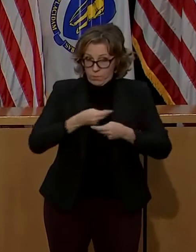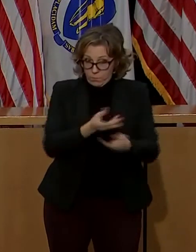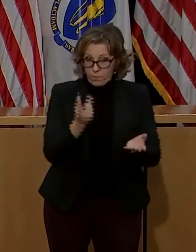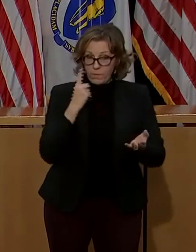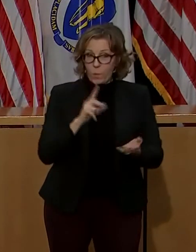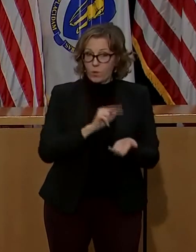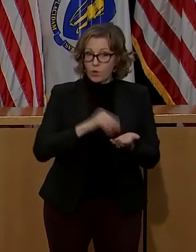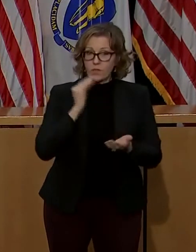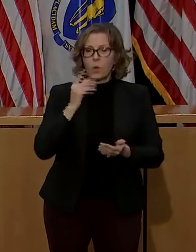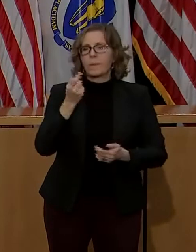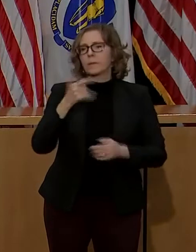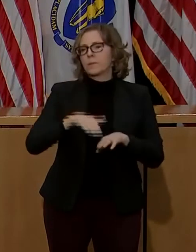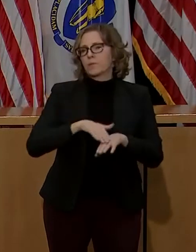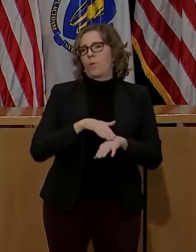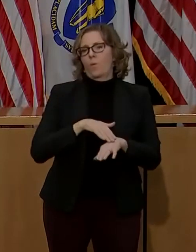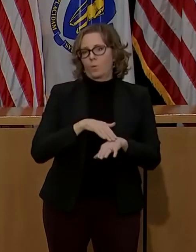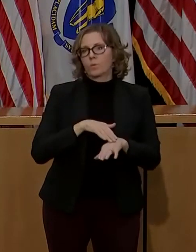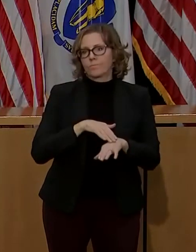anticipated.